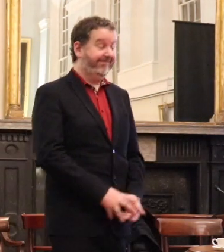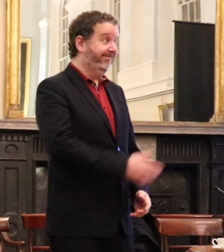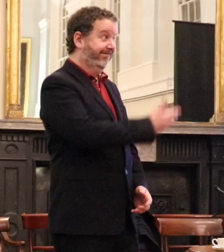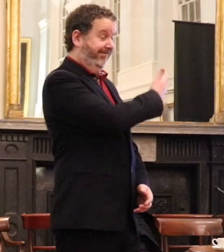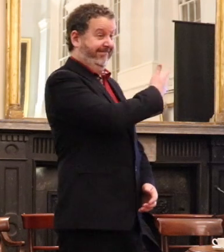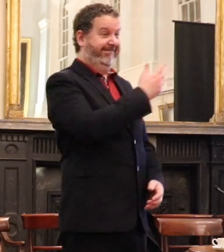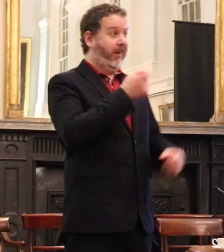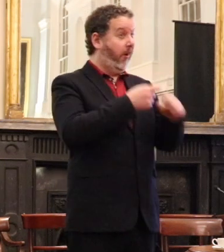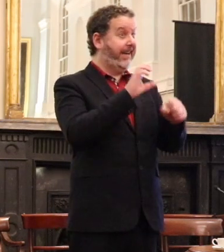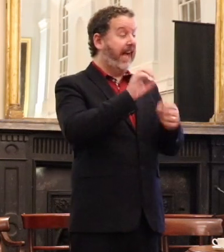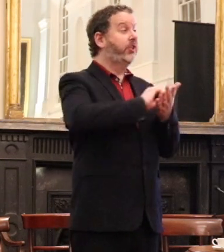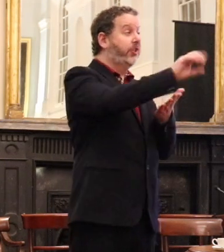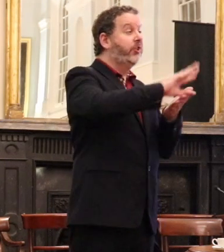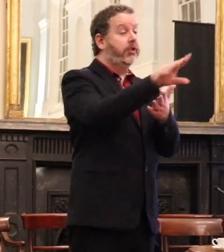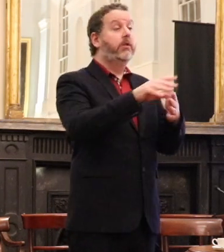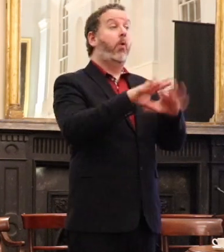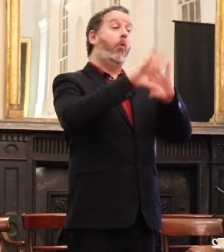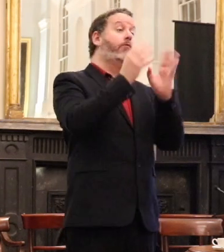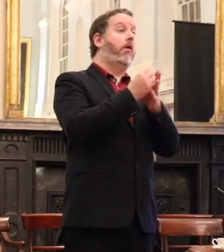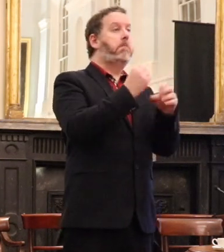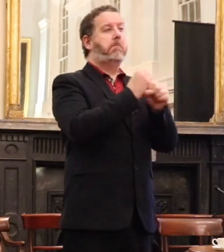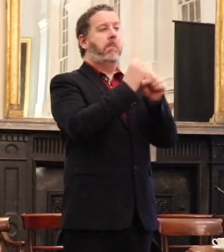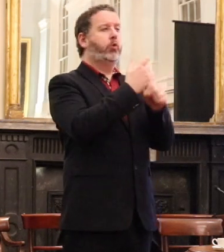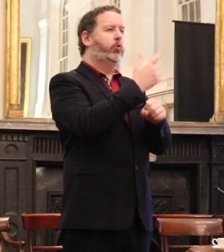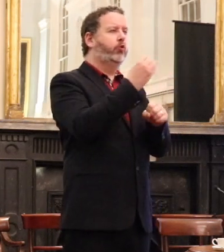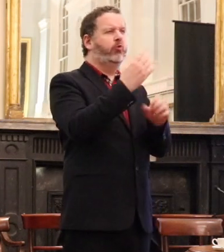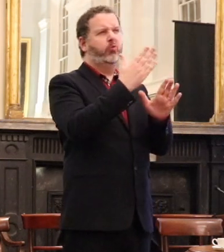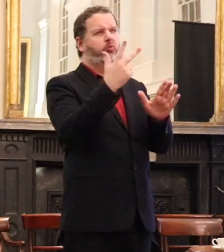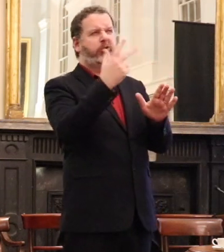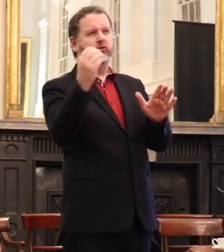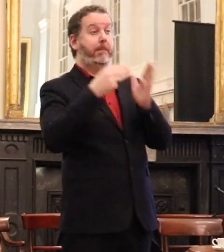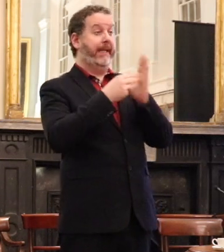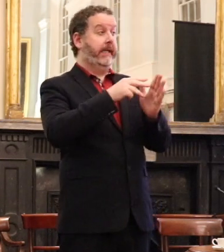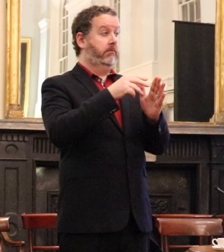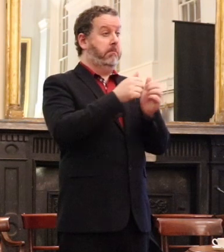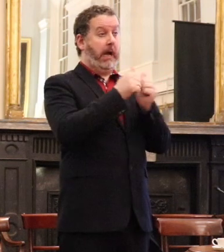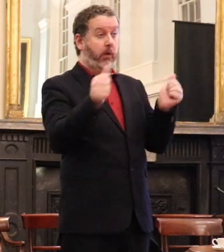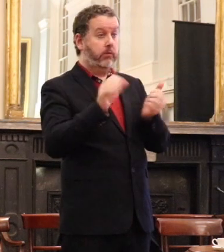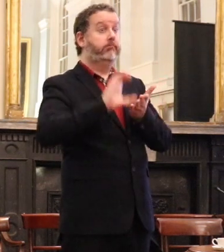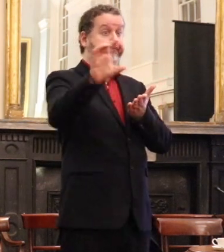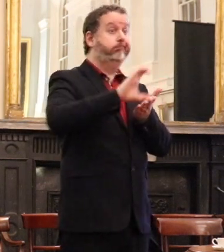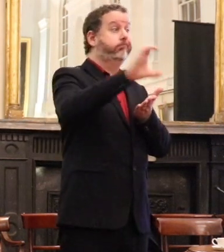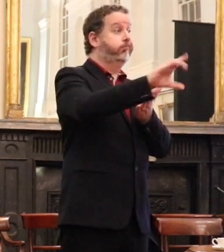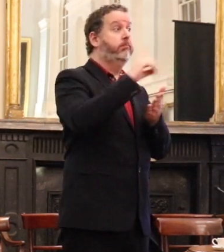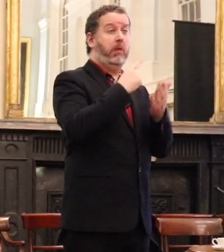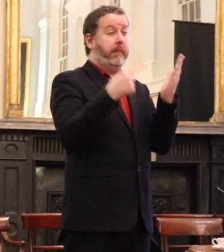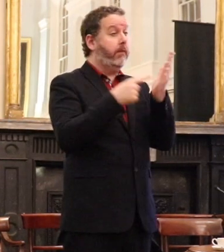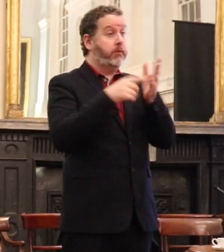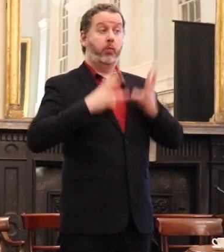ultimately cost the state between 300 million and tens of thousands of women benefit. And we